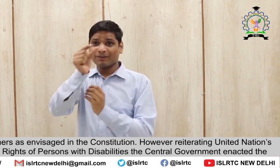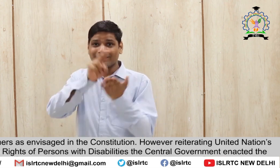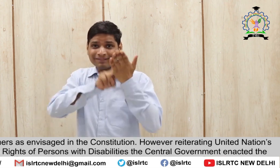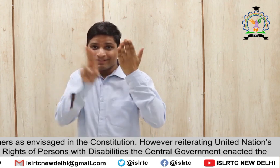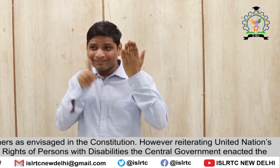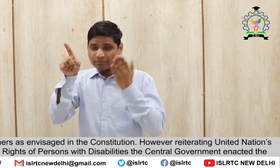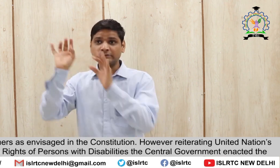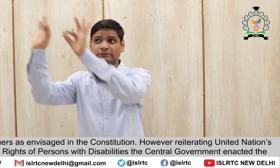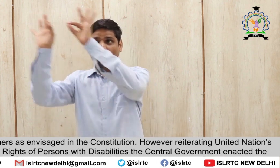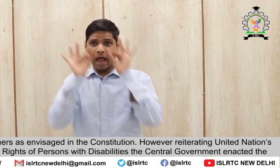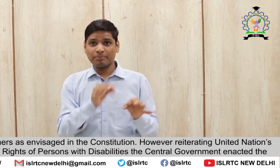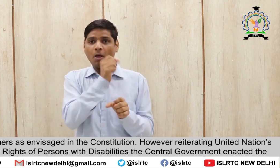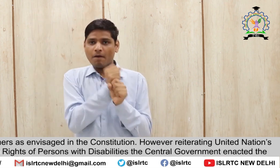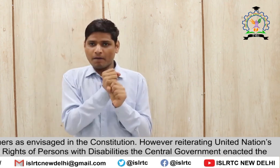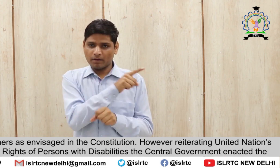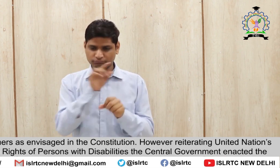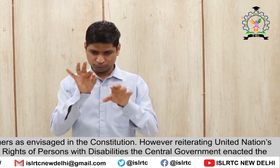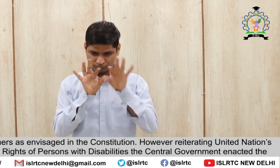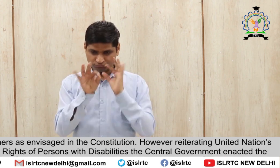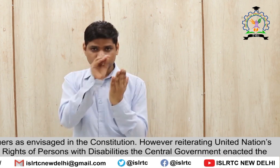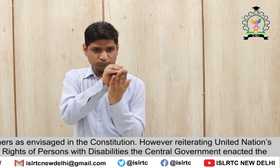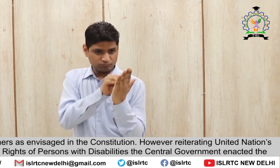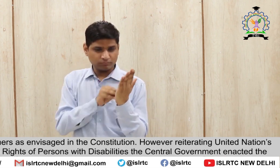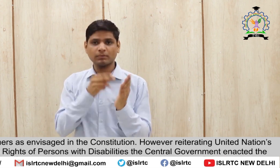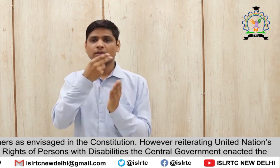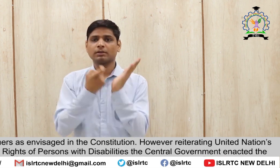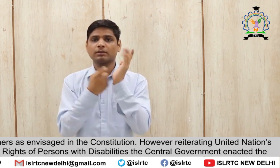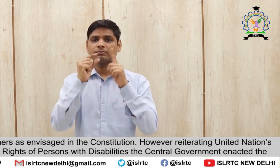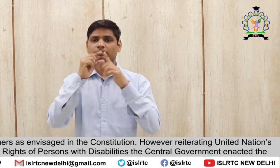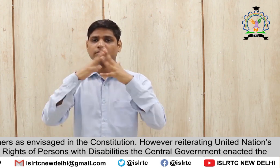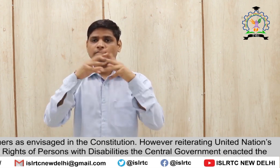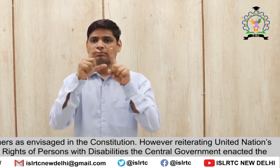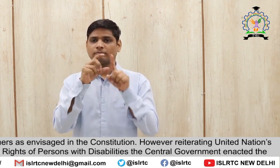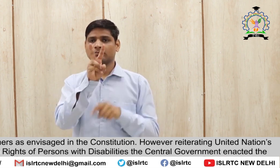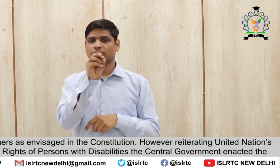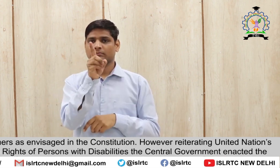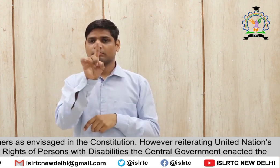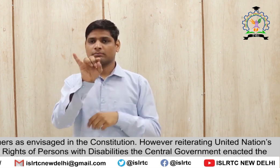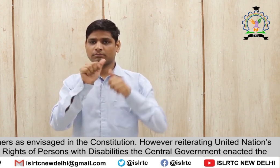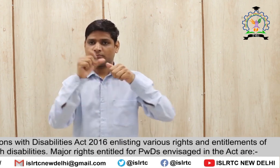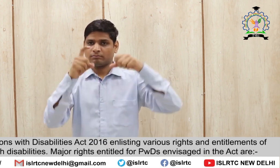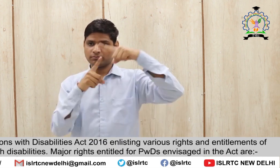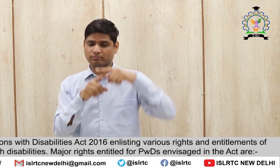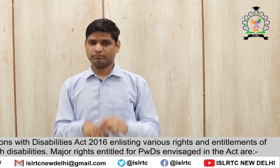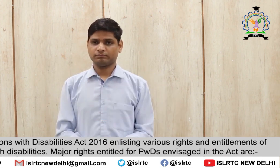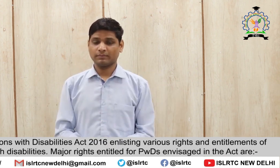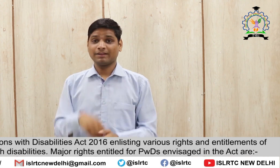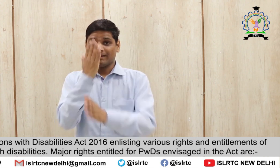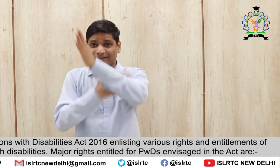However, reiterating the United Nations Convention on Rights of Persons with Disabilities, the central government enacted the Rights of Persons with Disabilities Act